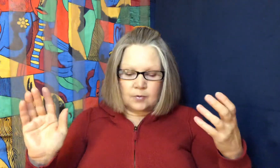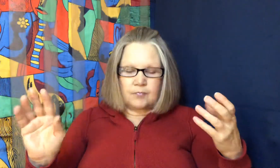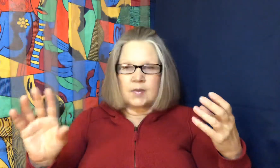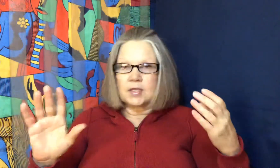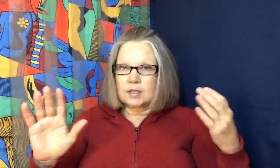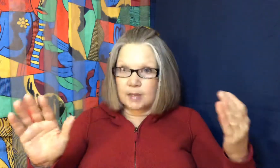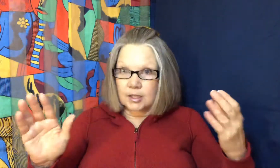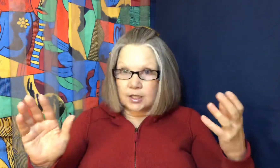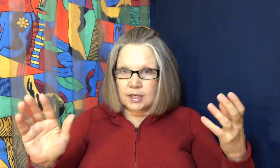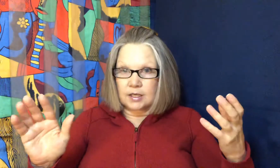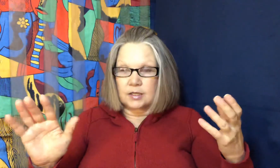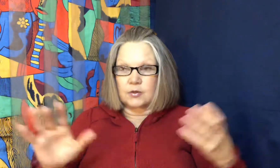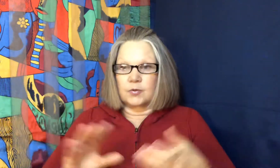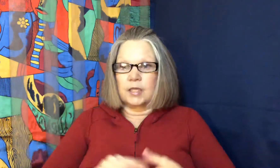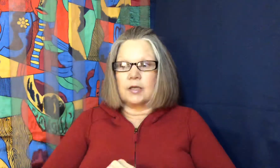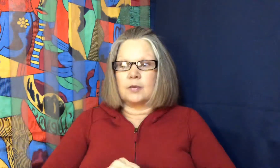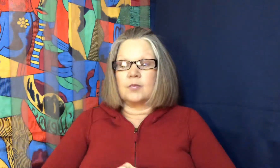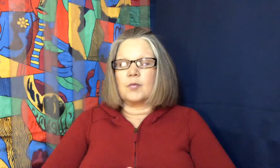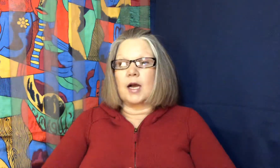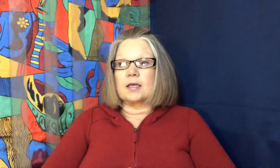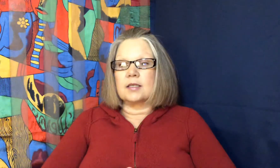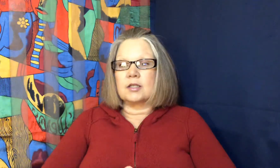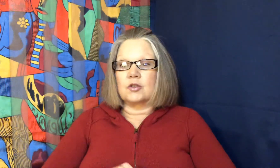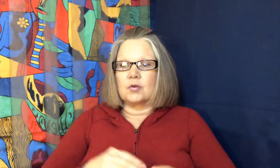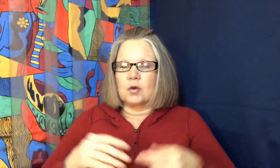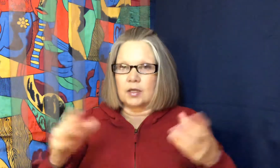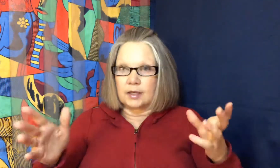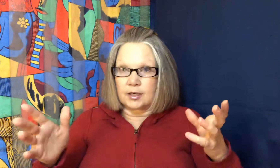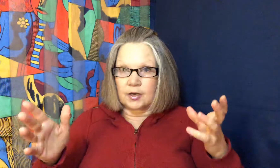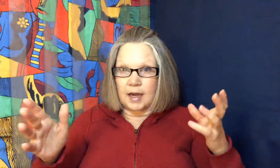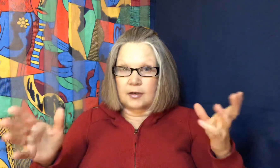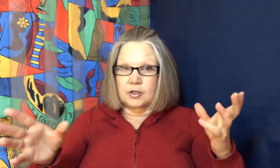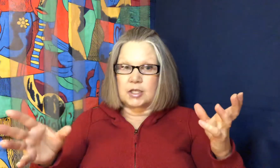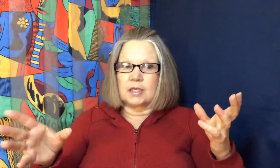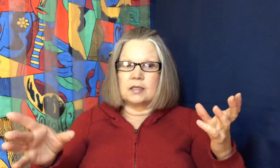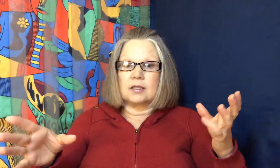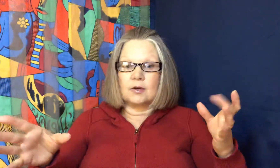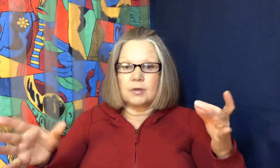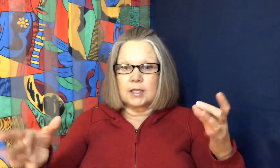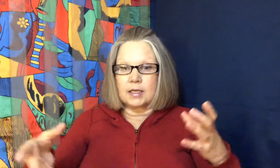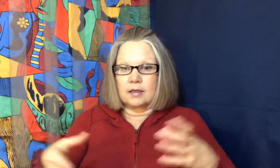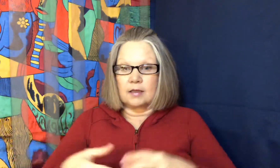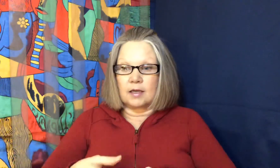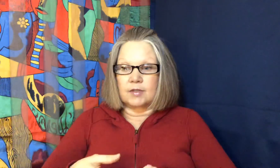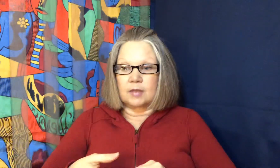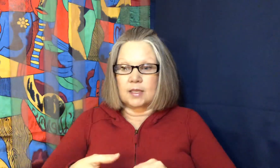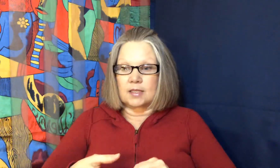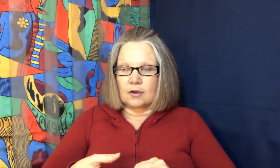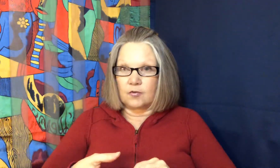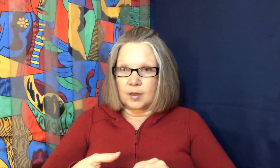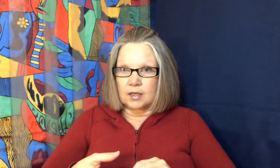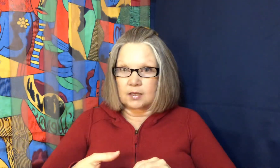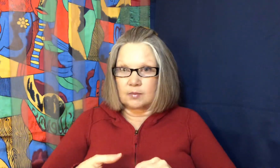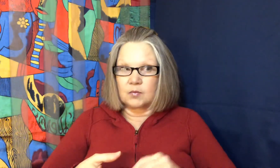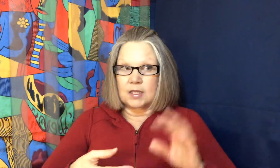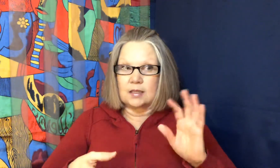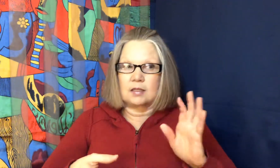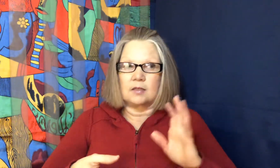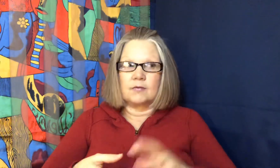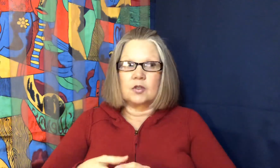smudging is a really good practice to clear energy and it's not really anything I've done myself because I'm sensitive to